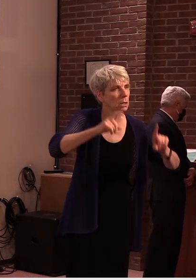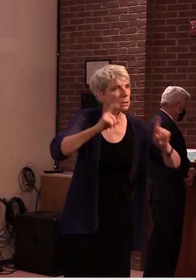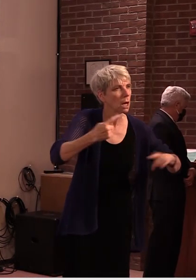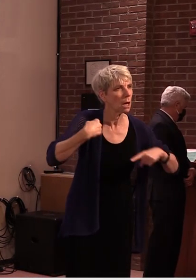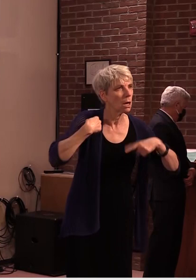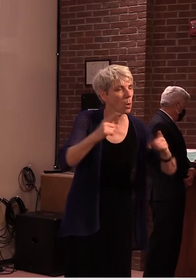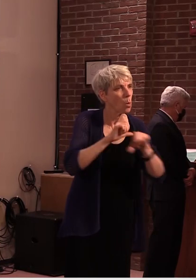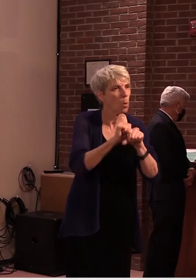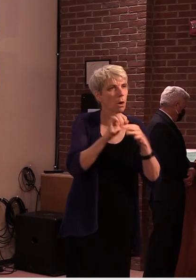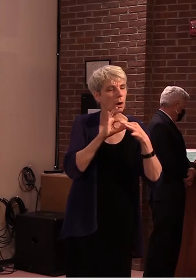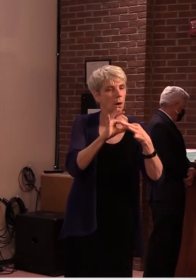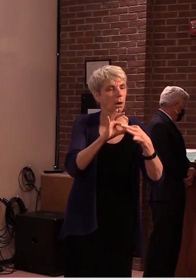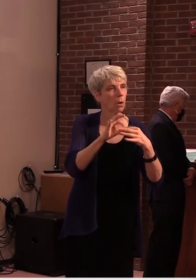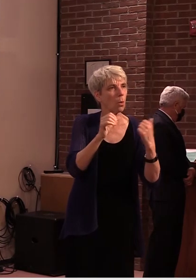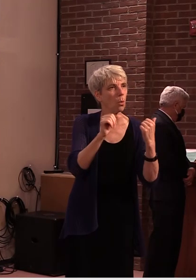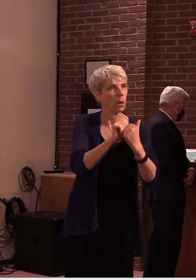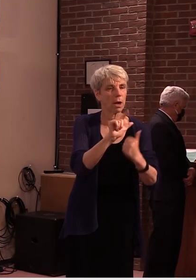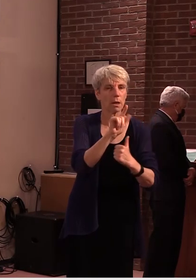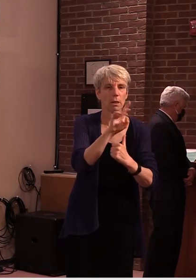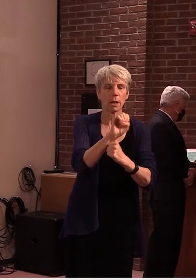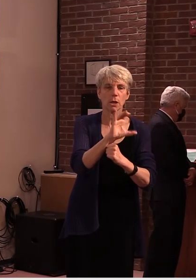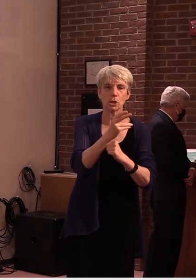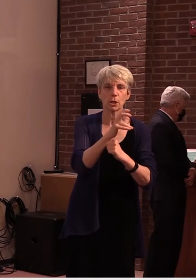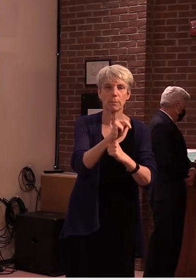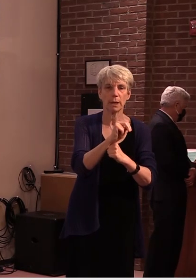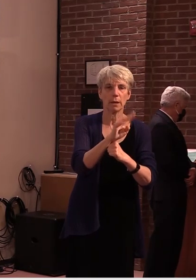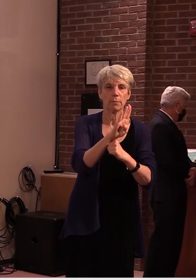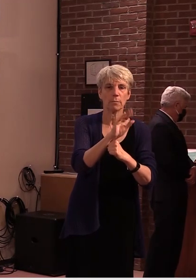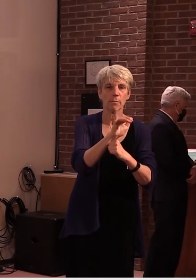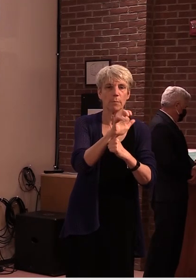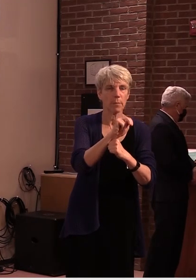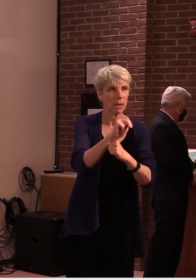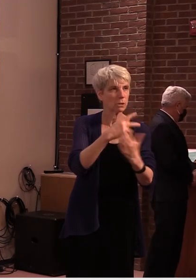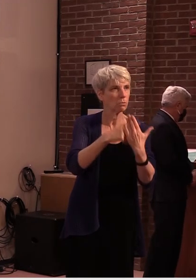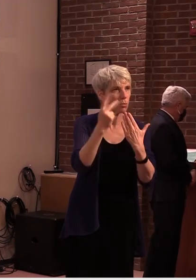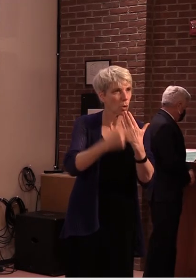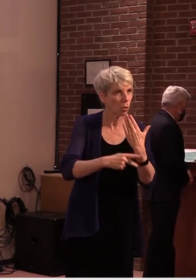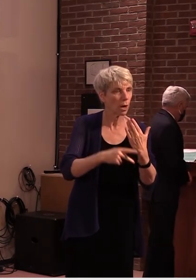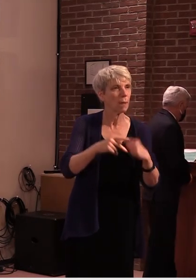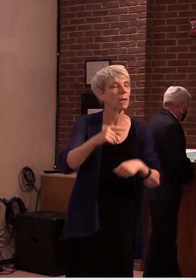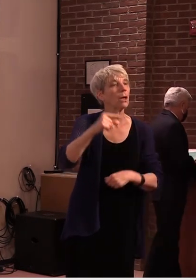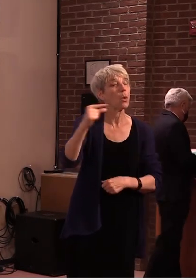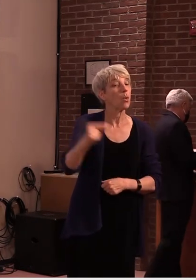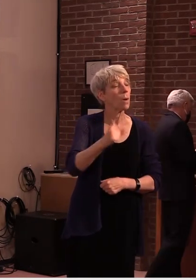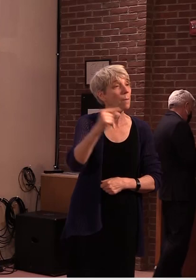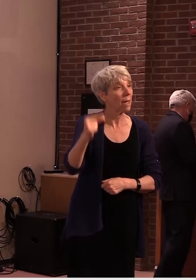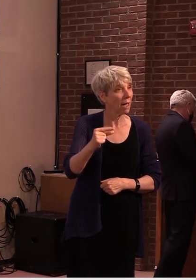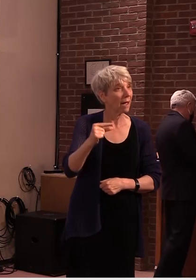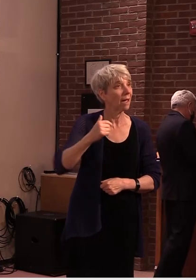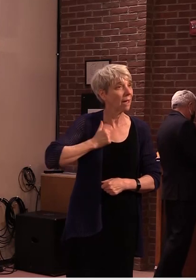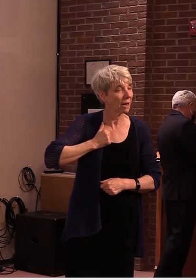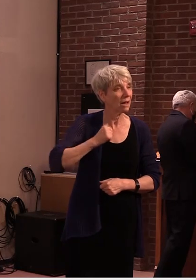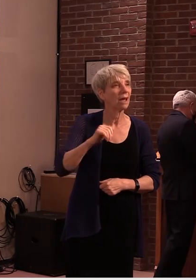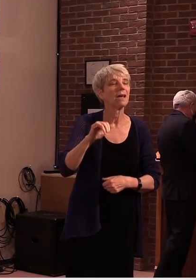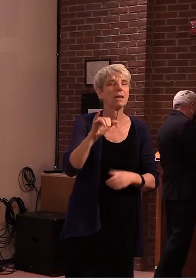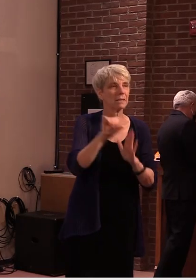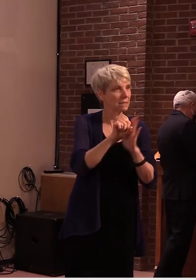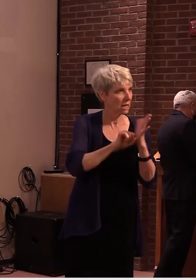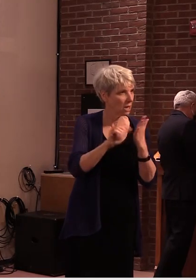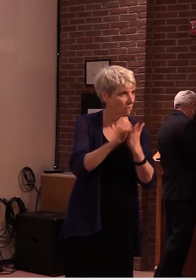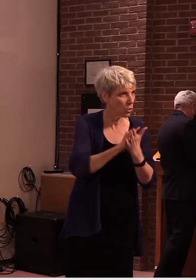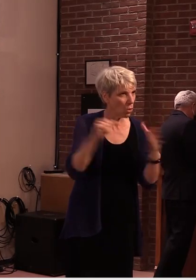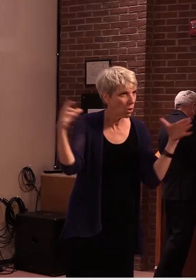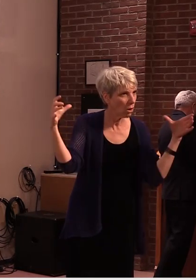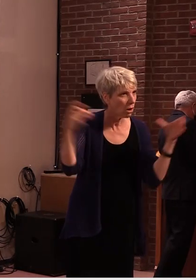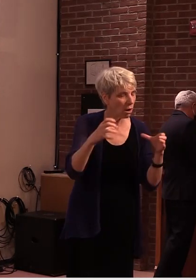with the lake campplain basin program uh the province of quebec and the state of new york we are tracking uh phosphorus flows